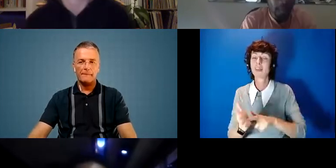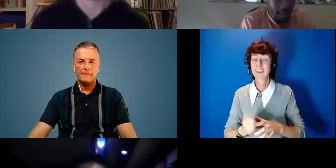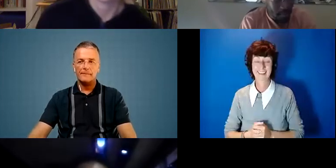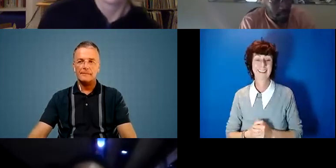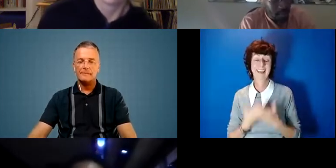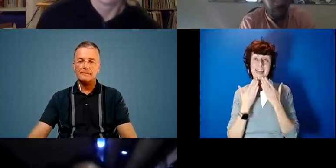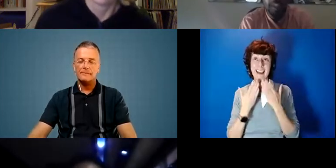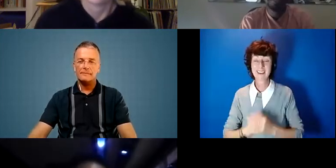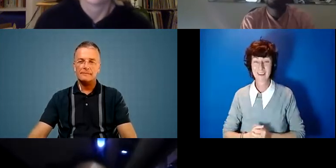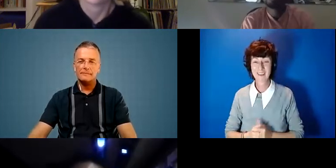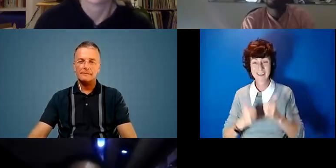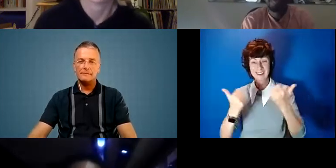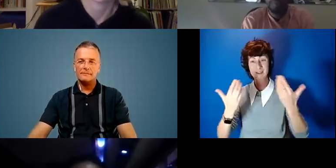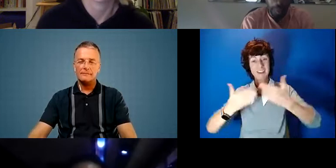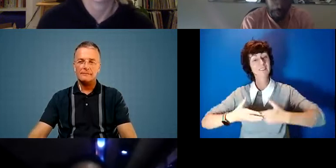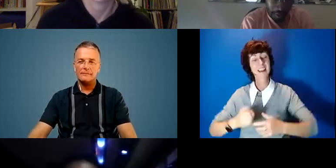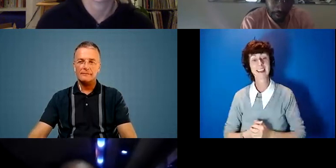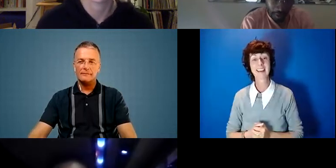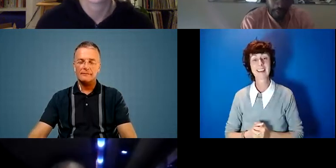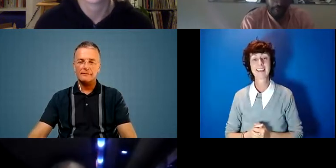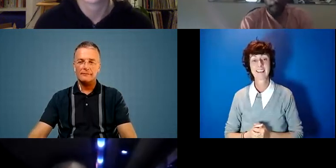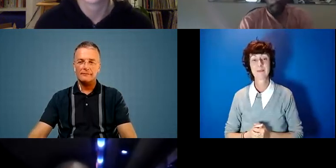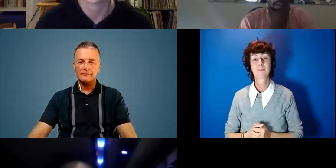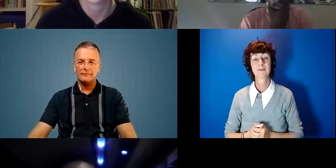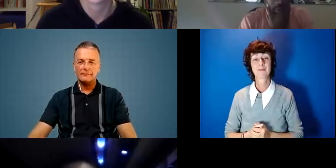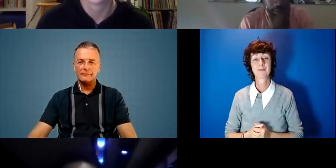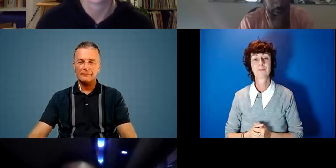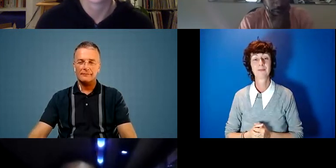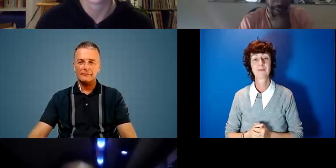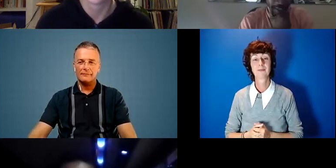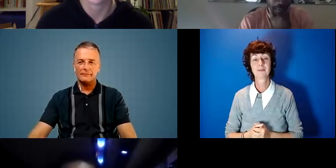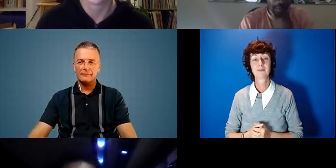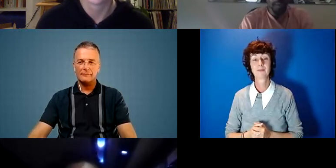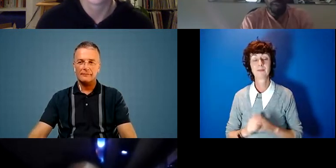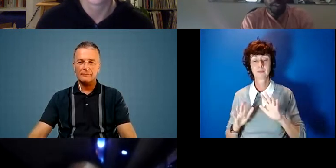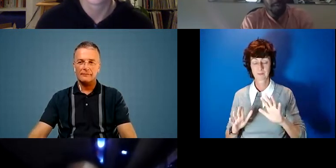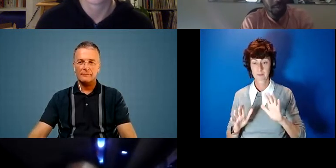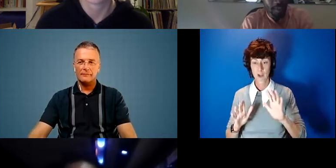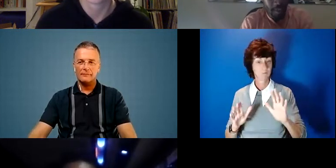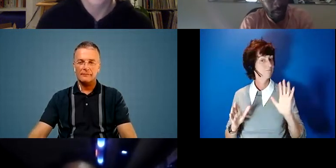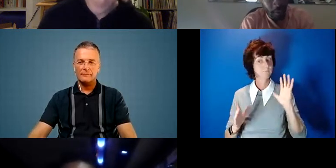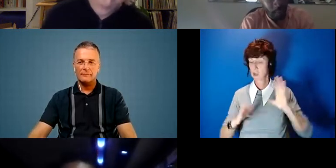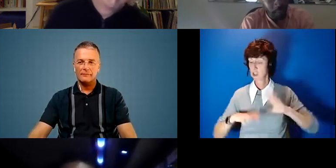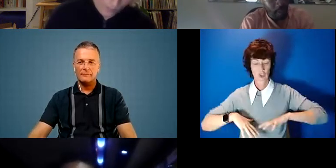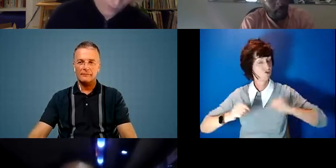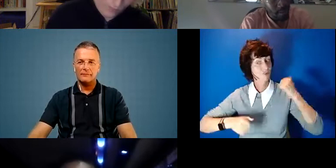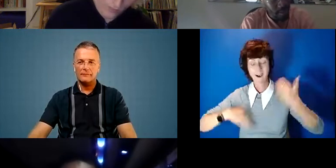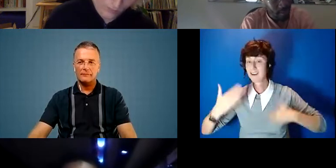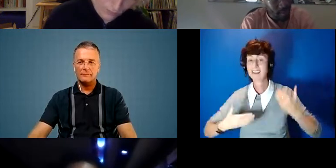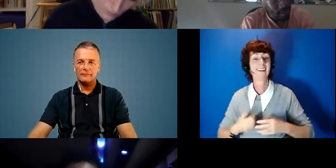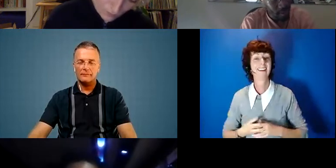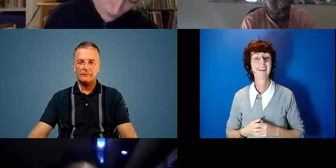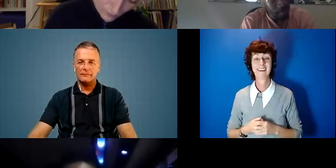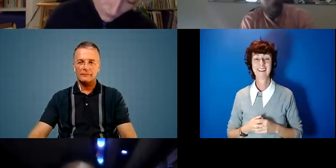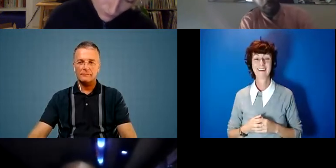you. Good evening to you all. So so let me get let me get right into it. It's